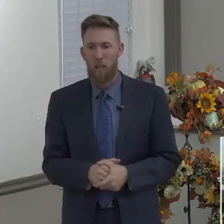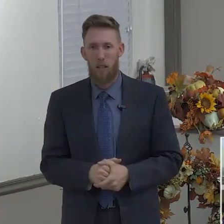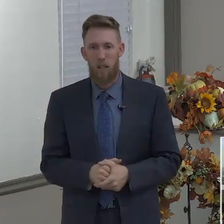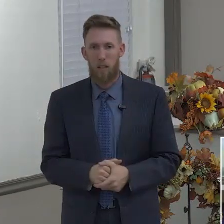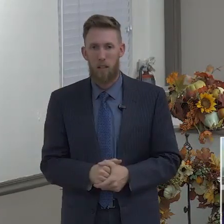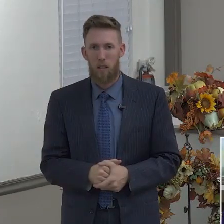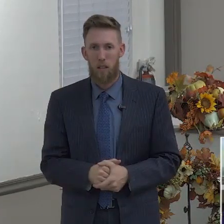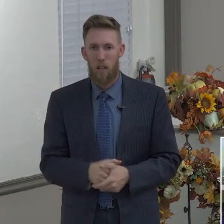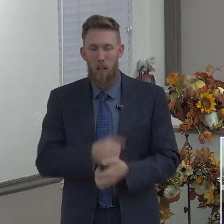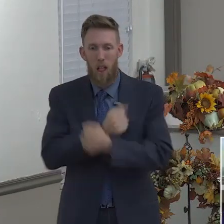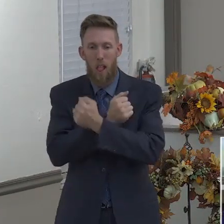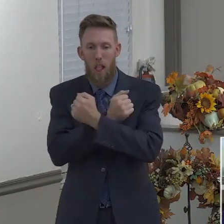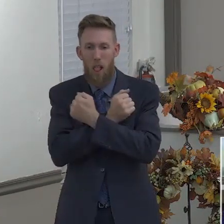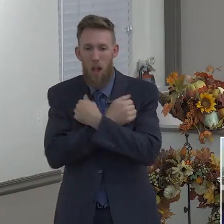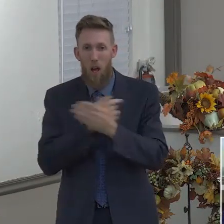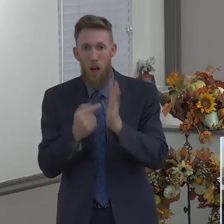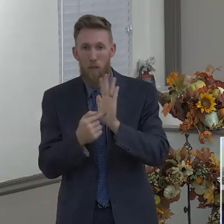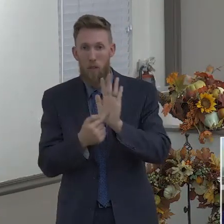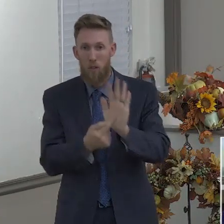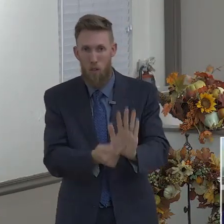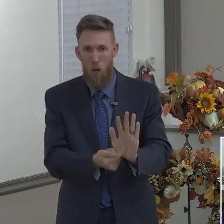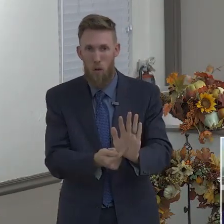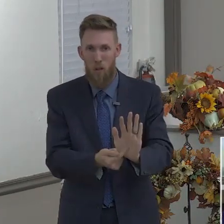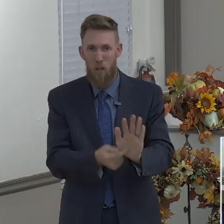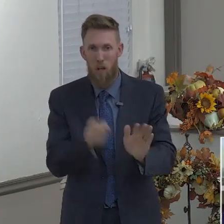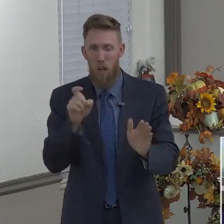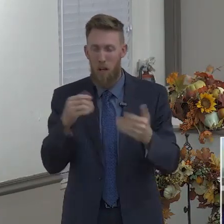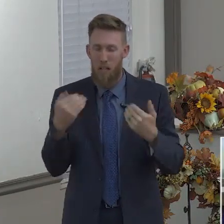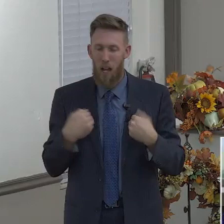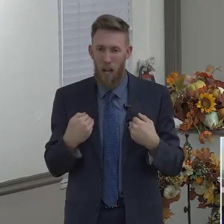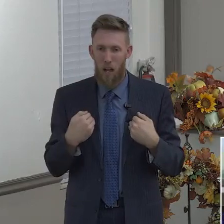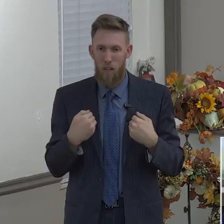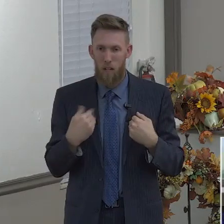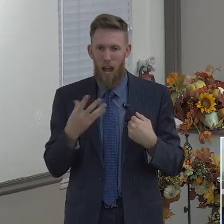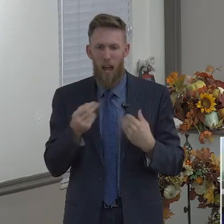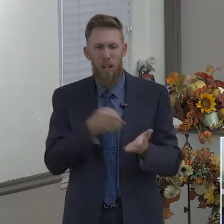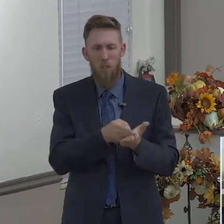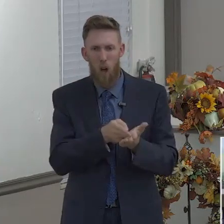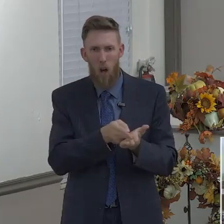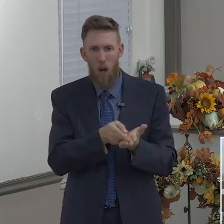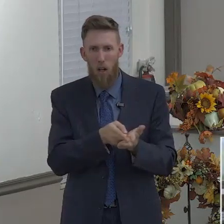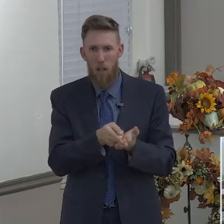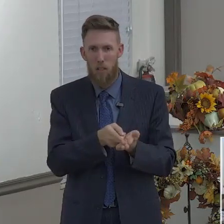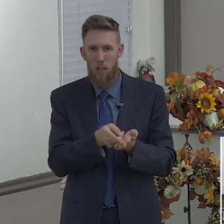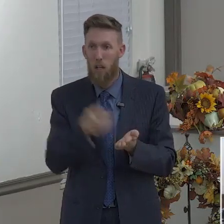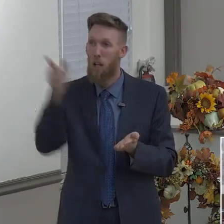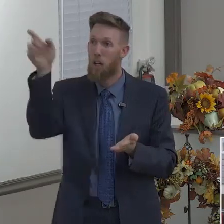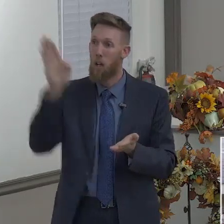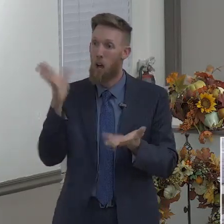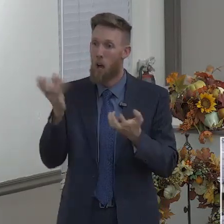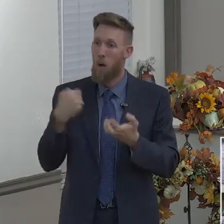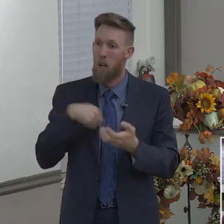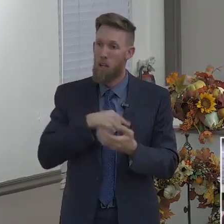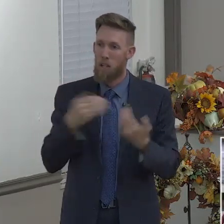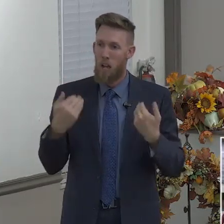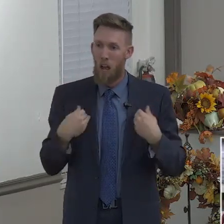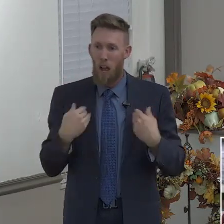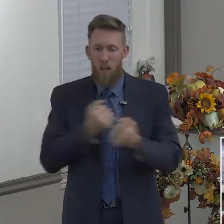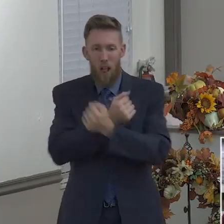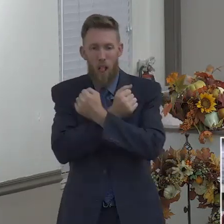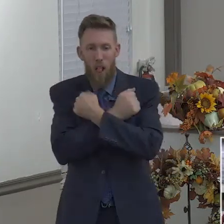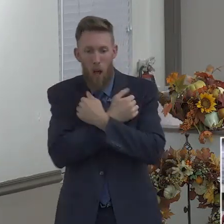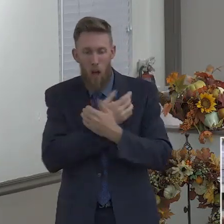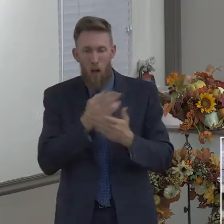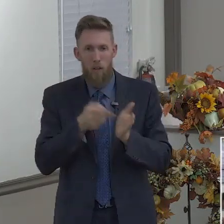charity. That is an honesty. And God wants us to have charity. He wants us to love people.